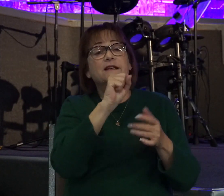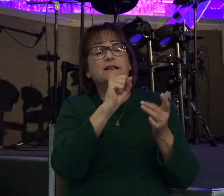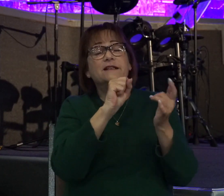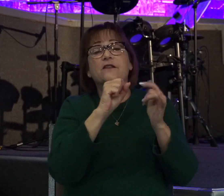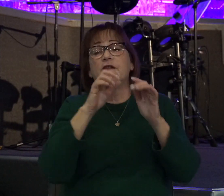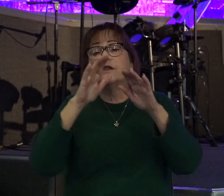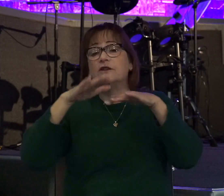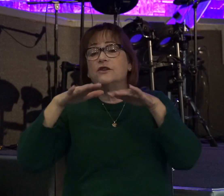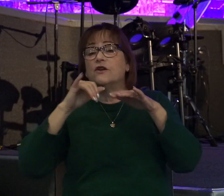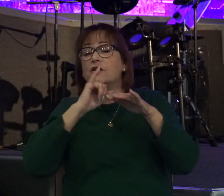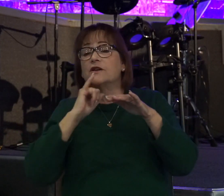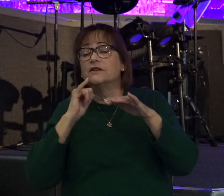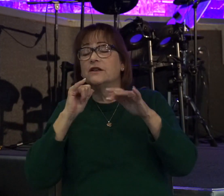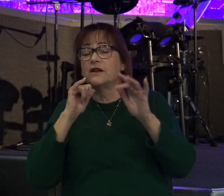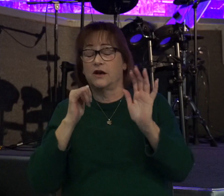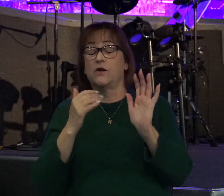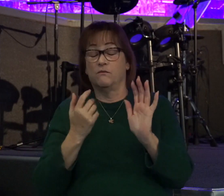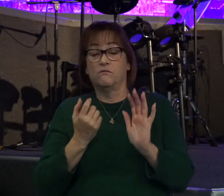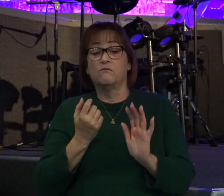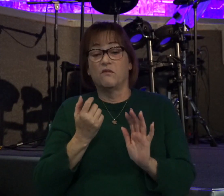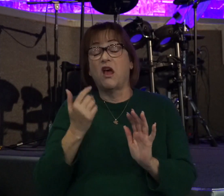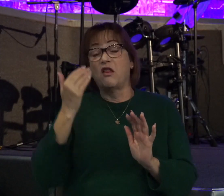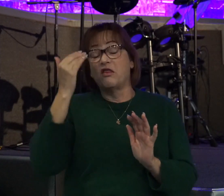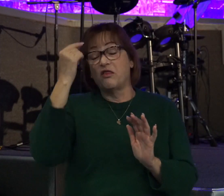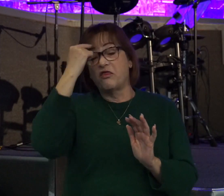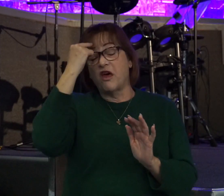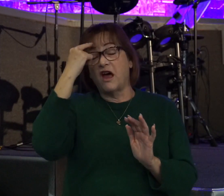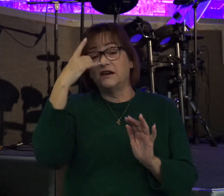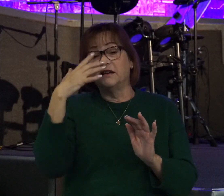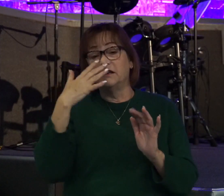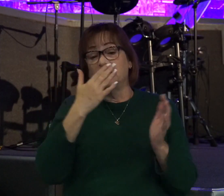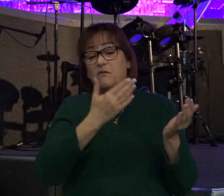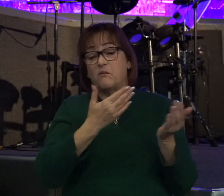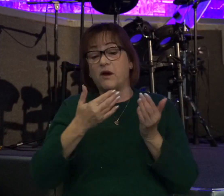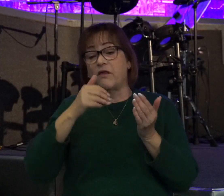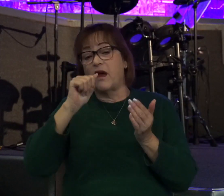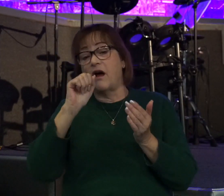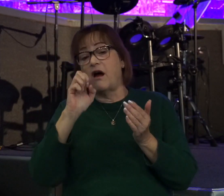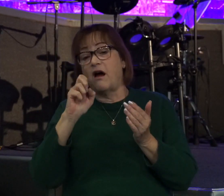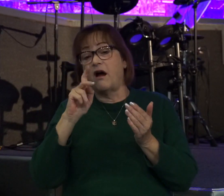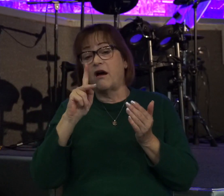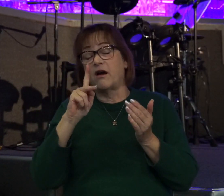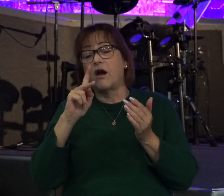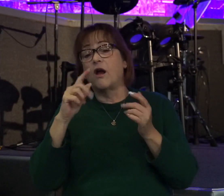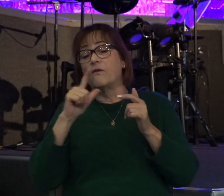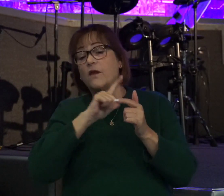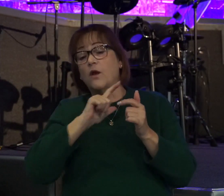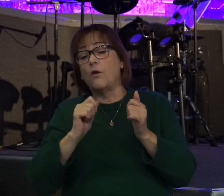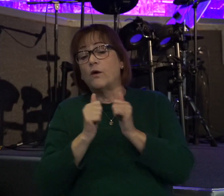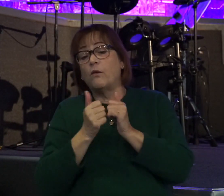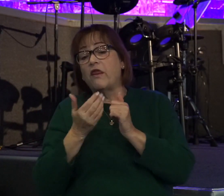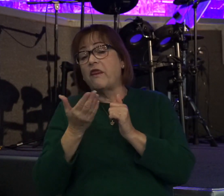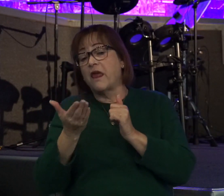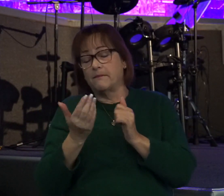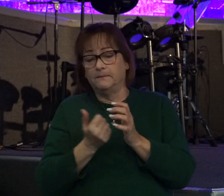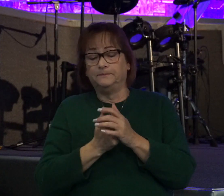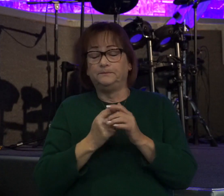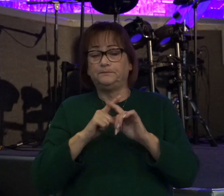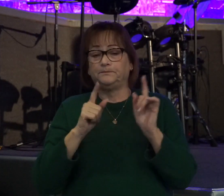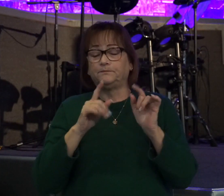the not-so-bright idea to take the Ark of the Lord out to battle with them. But they did it for the wrong